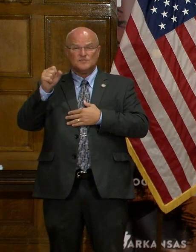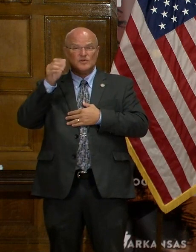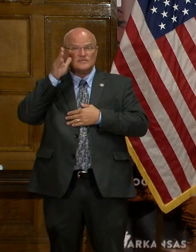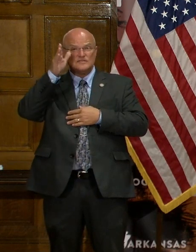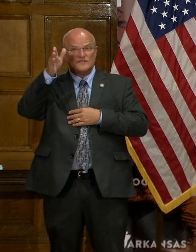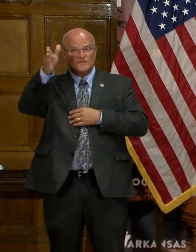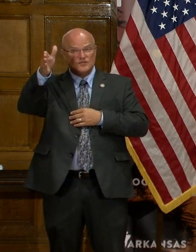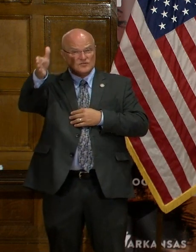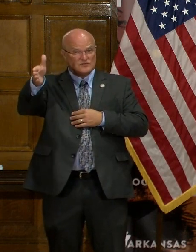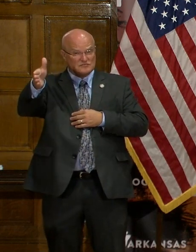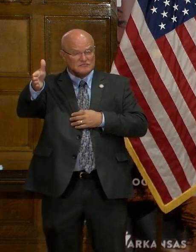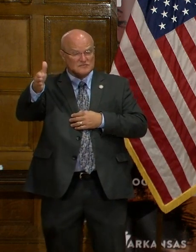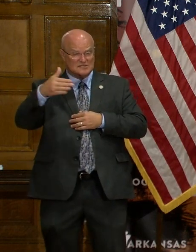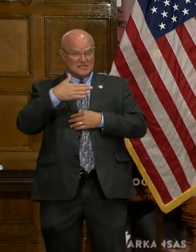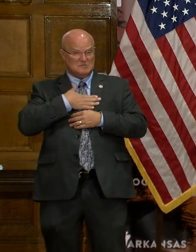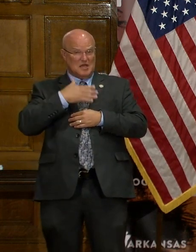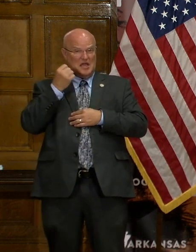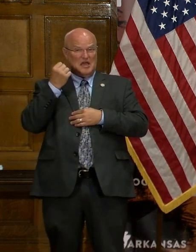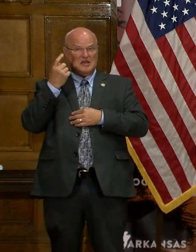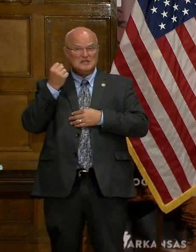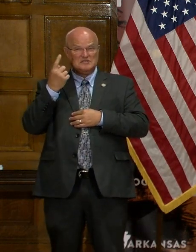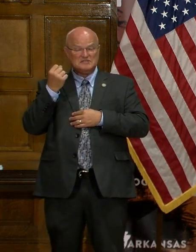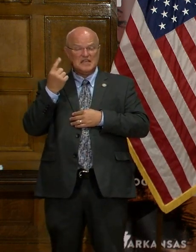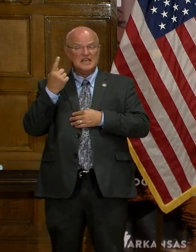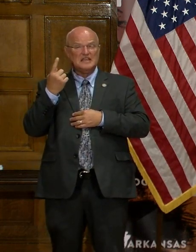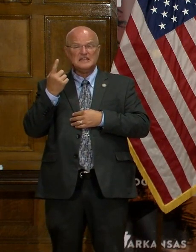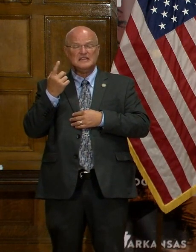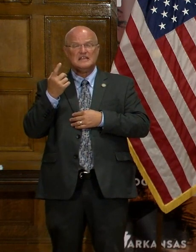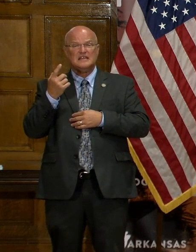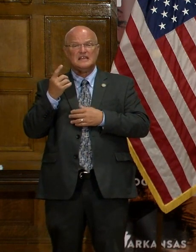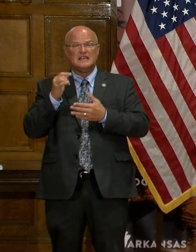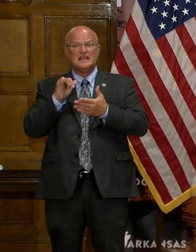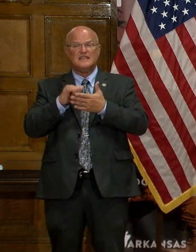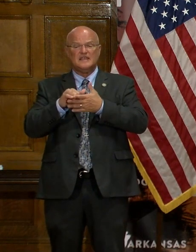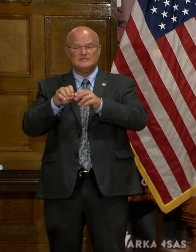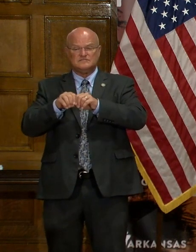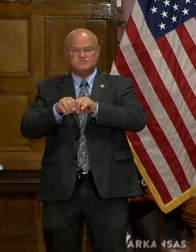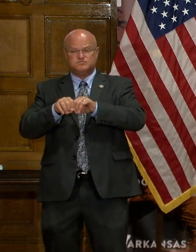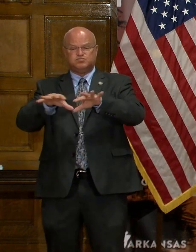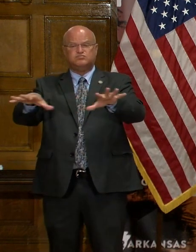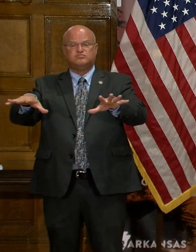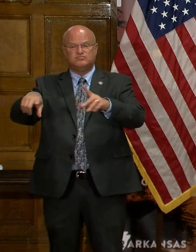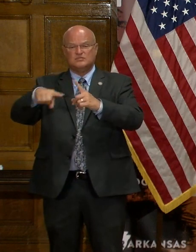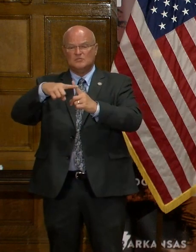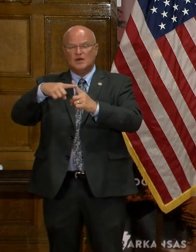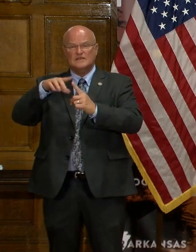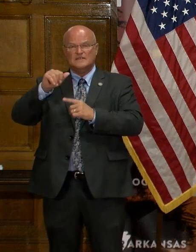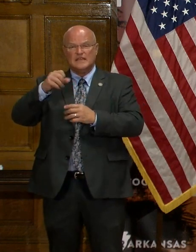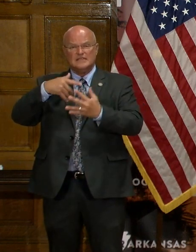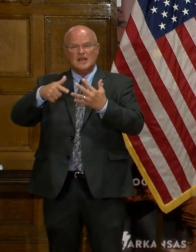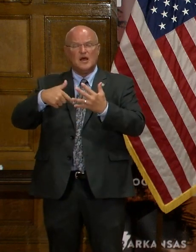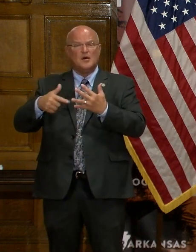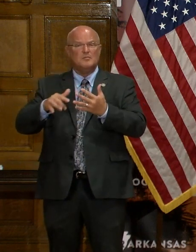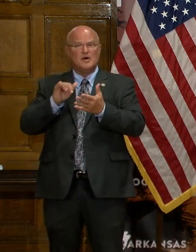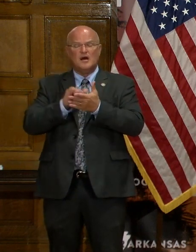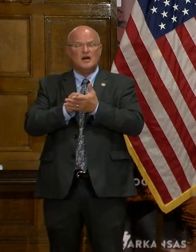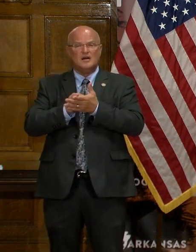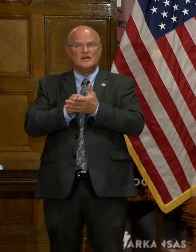Uh, you know, it's my understanding that there has not been any outbreak or even positive cases among the